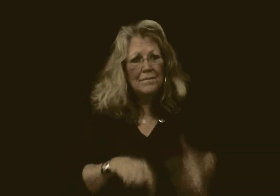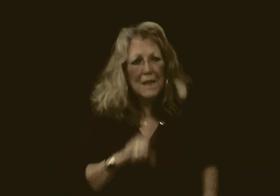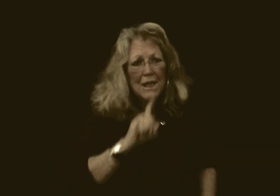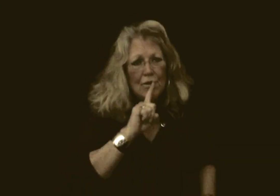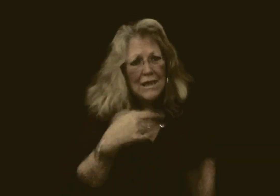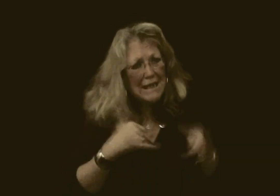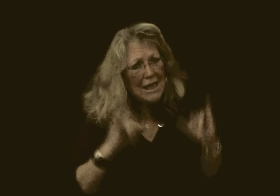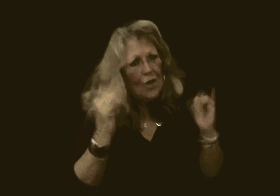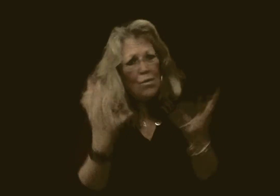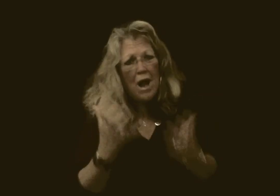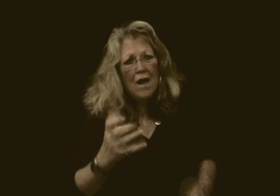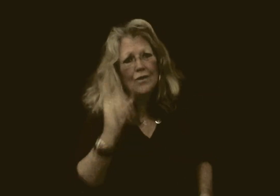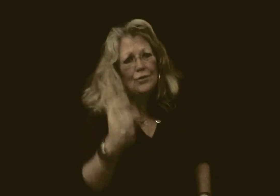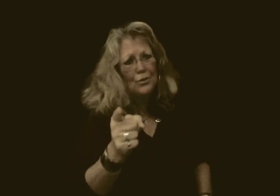true I still want you